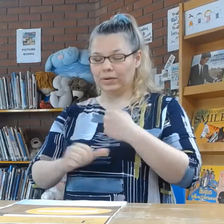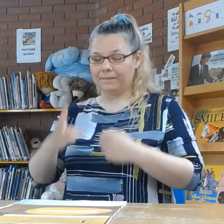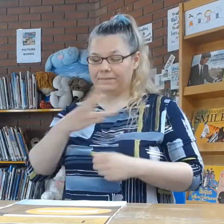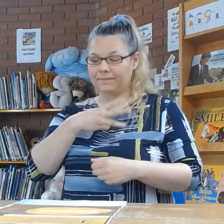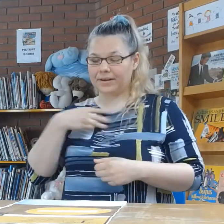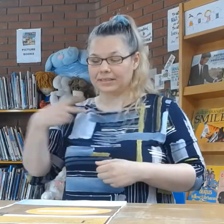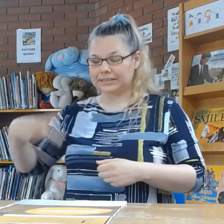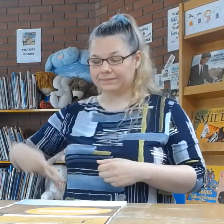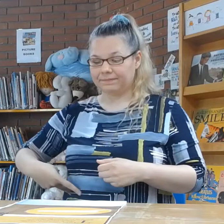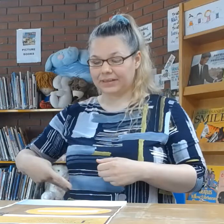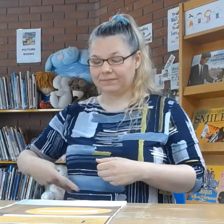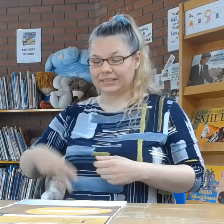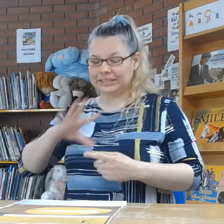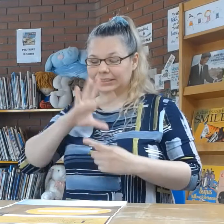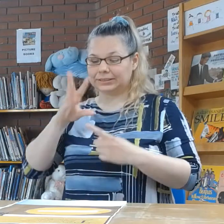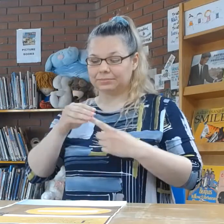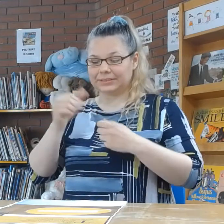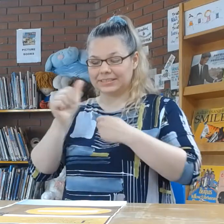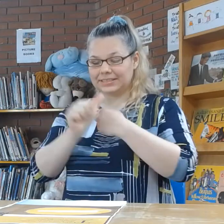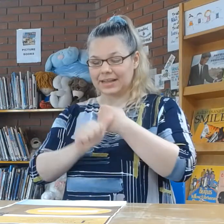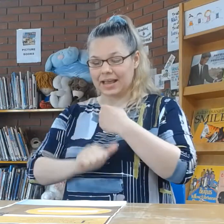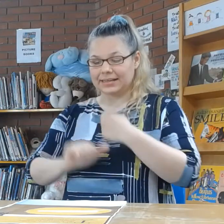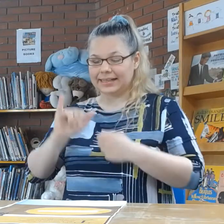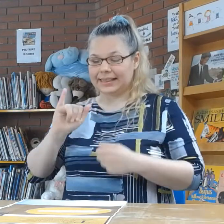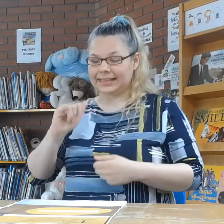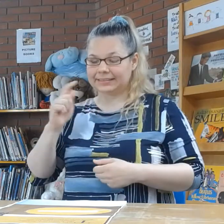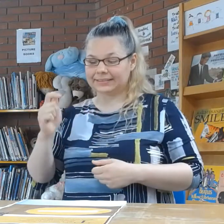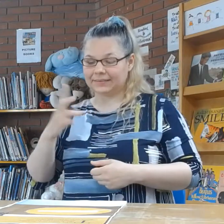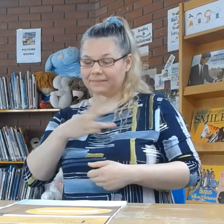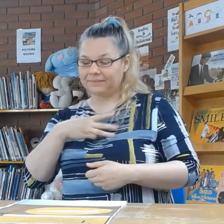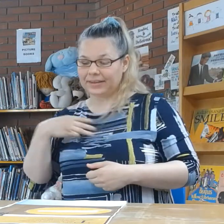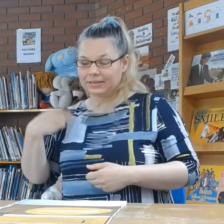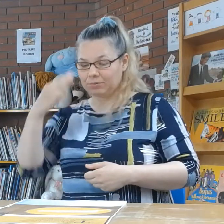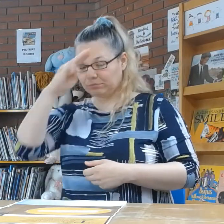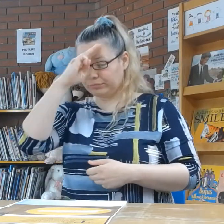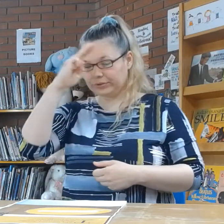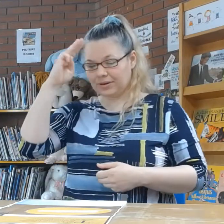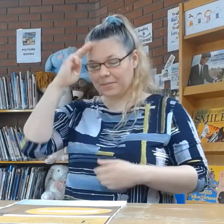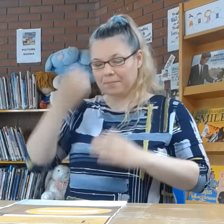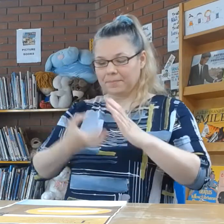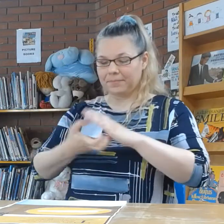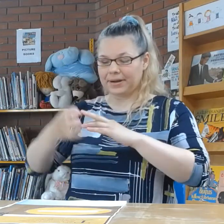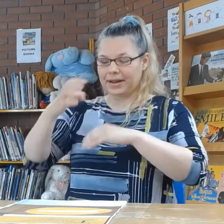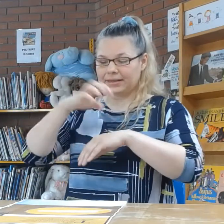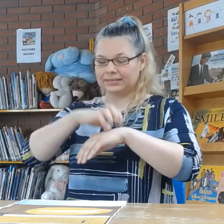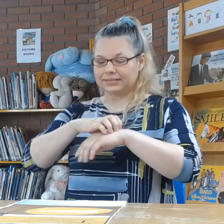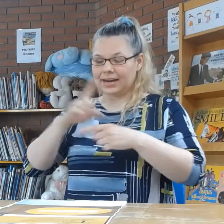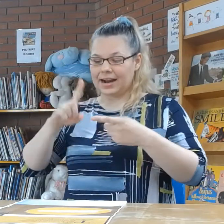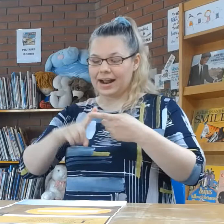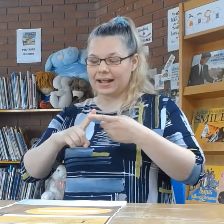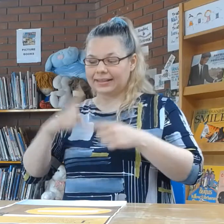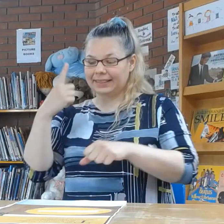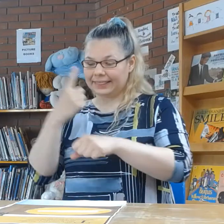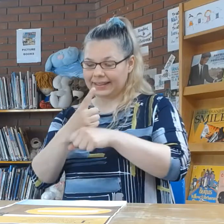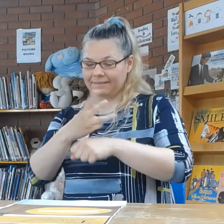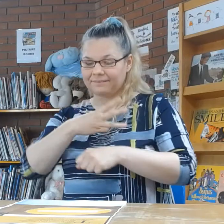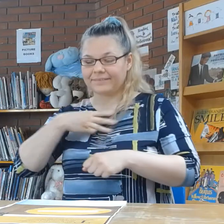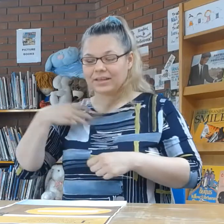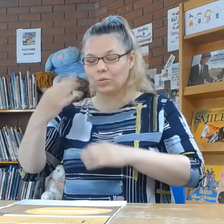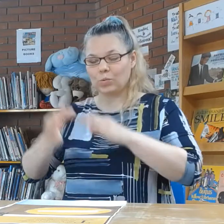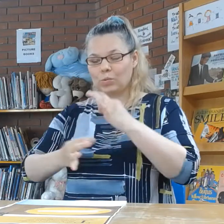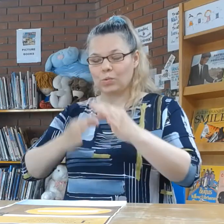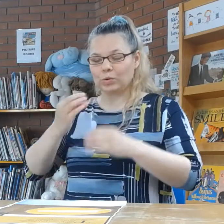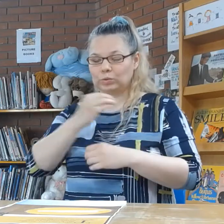Today was a very special day. It was the President's